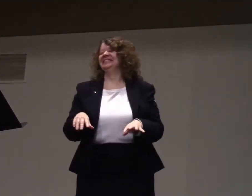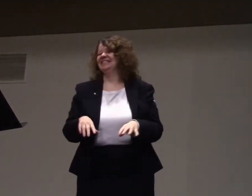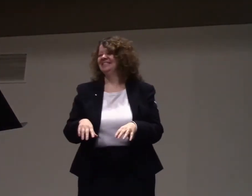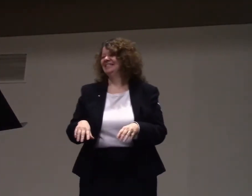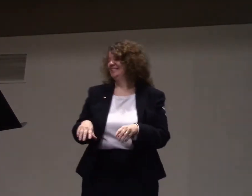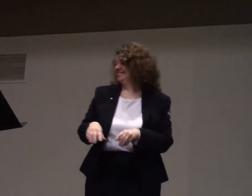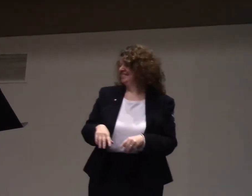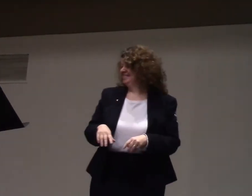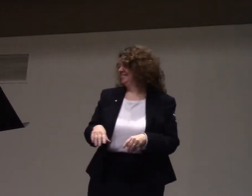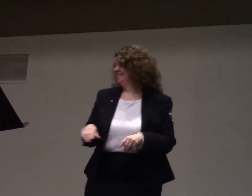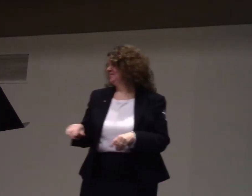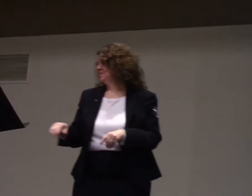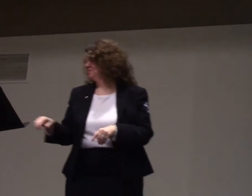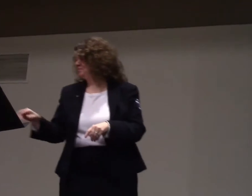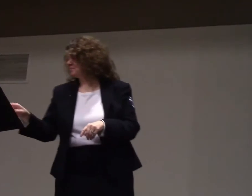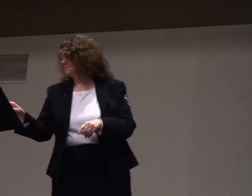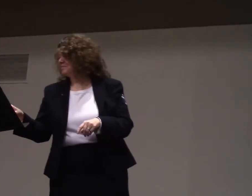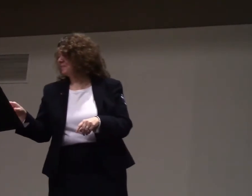we're both children. So we're doubly blessed.